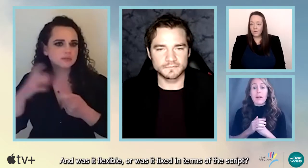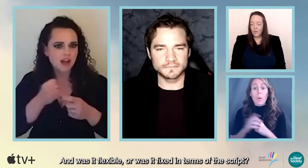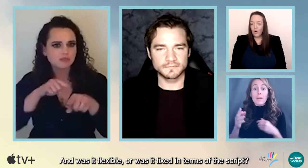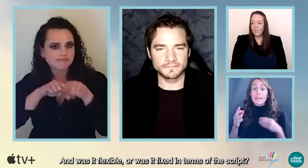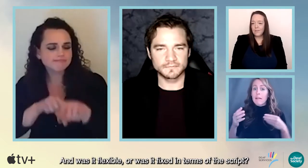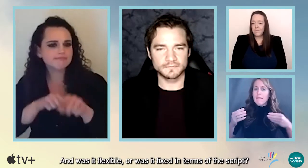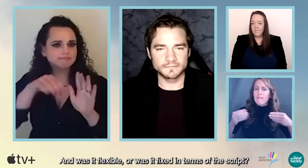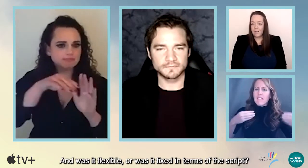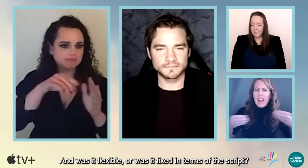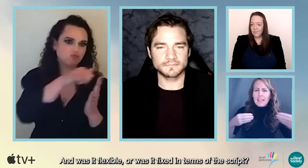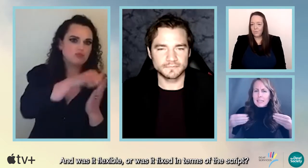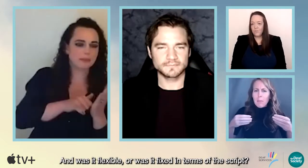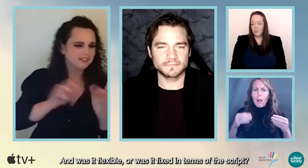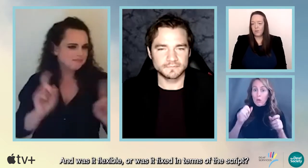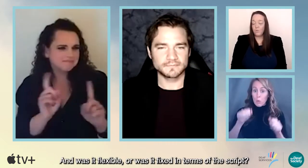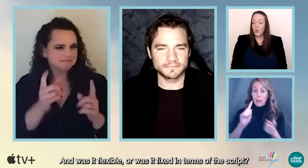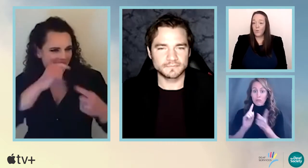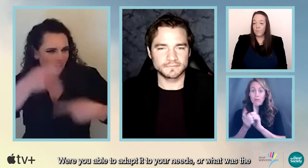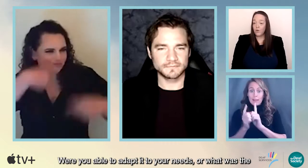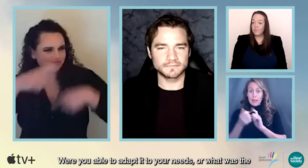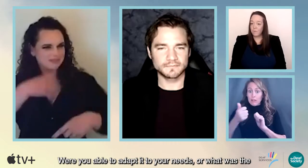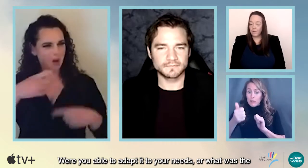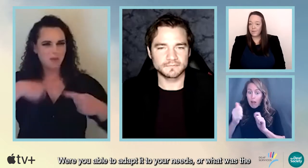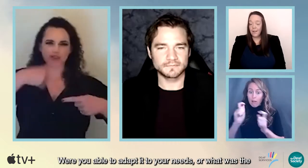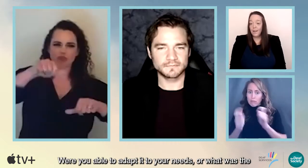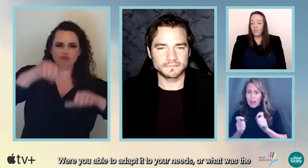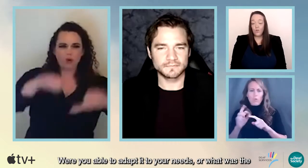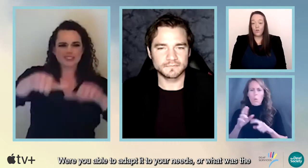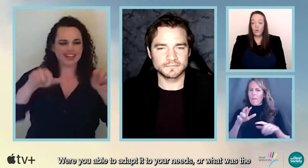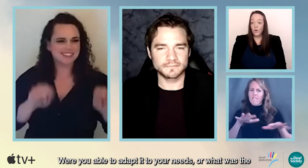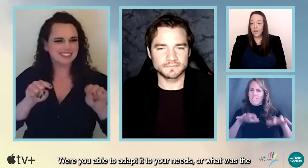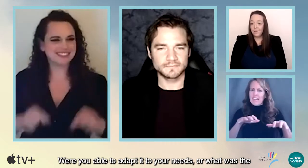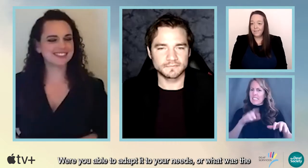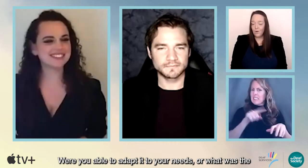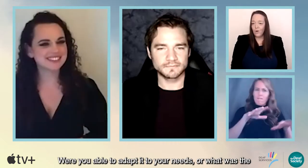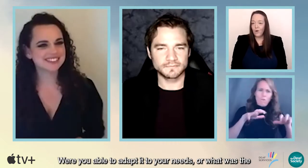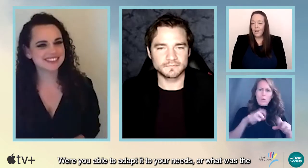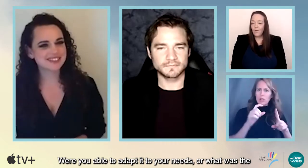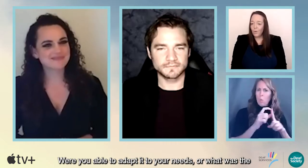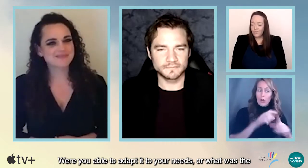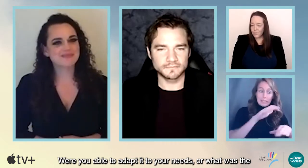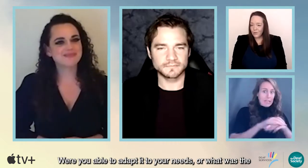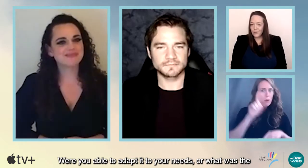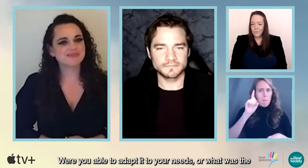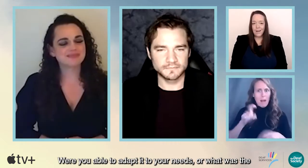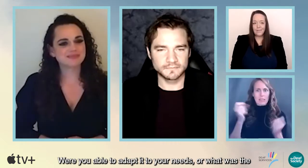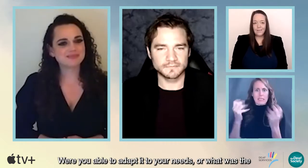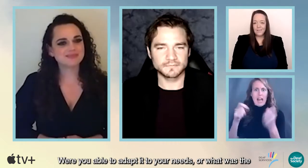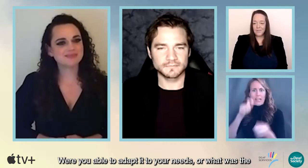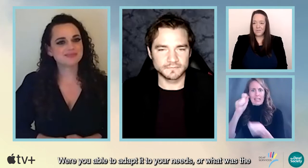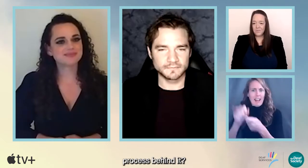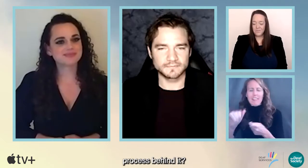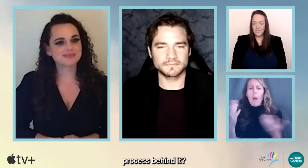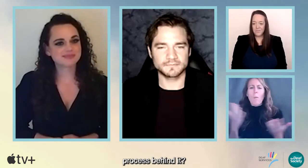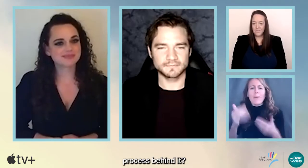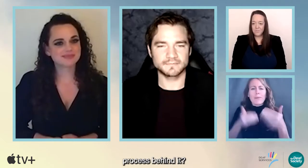flexible or was it fixed in terms of the script? Were you able to adapt it to your needs or what was the process behind it?